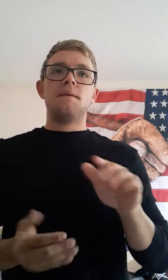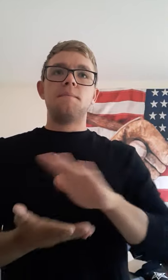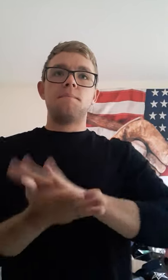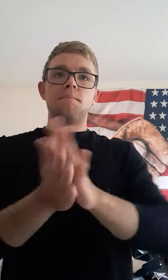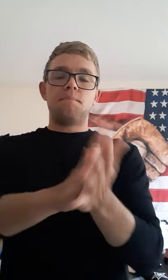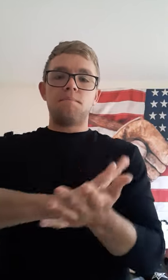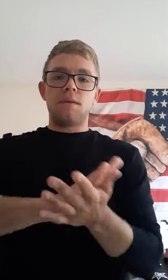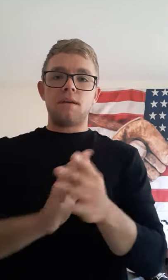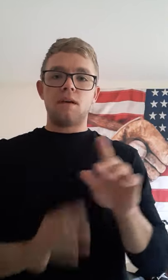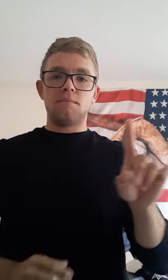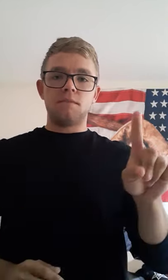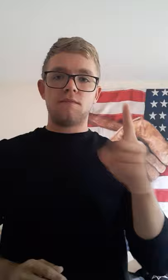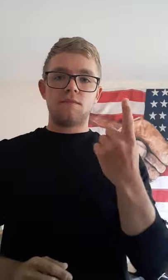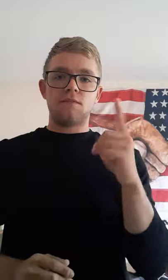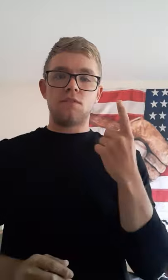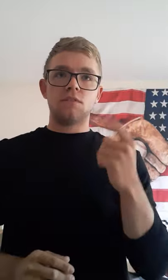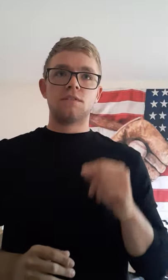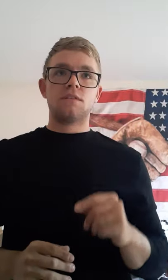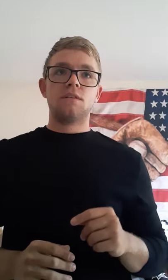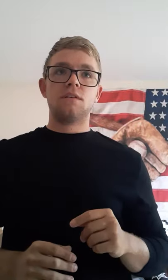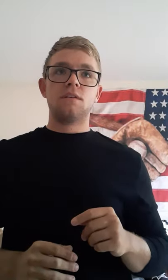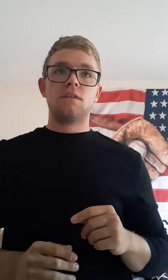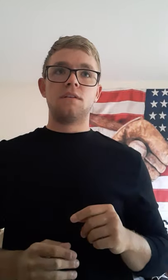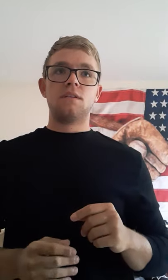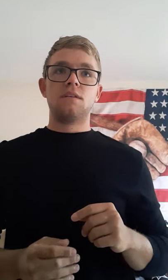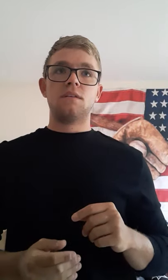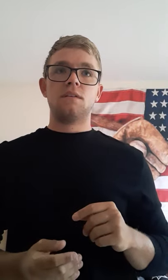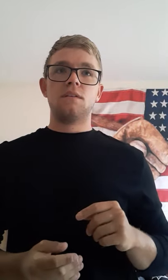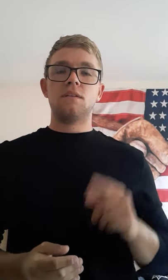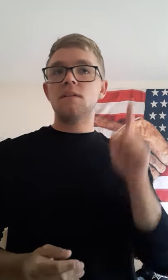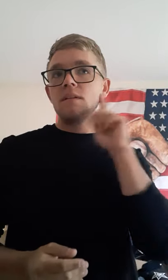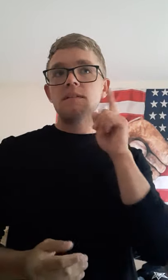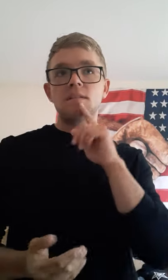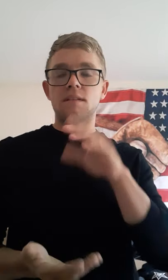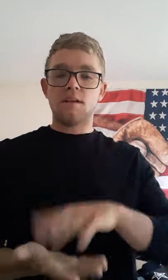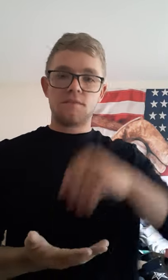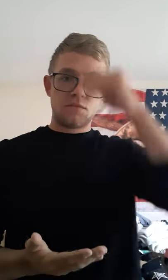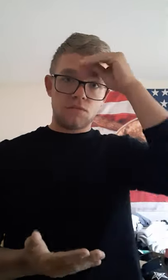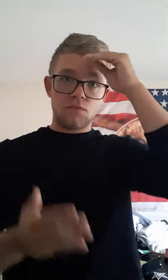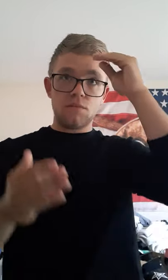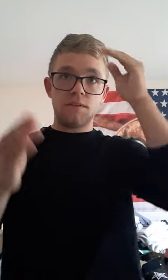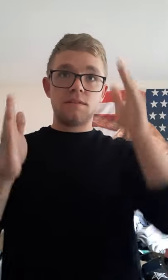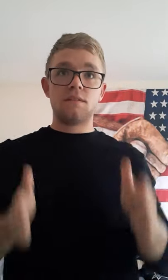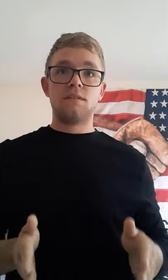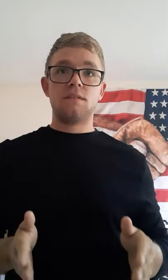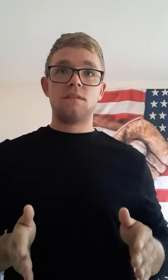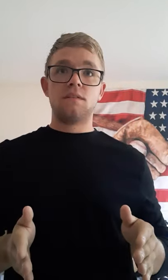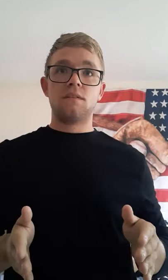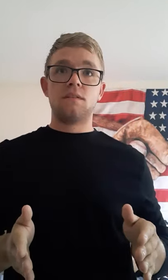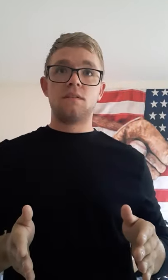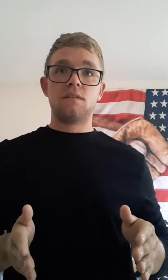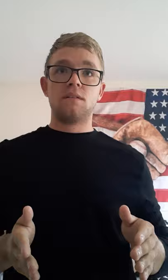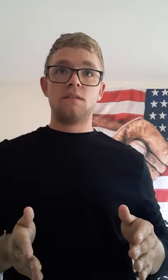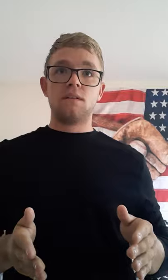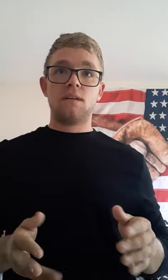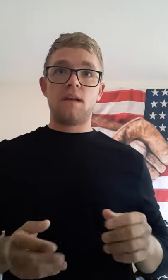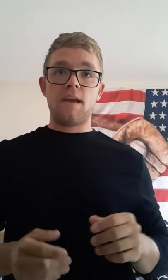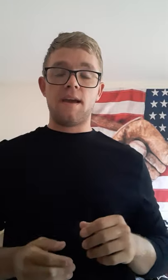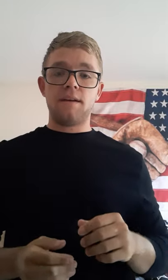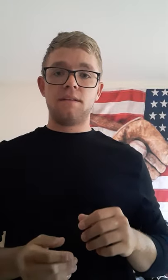Becomes first deaf student at